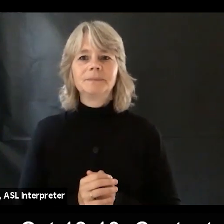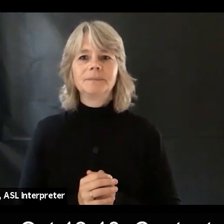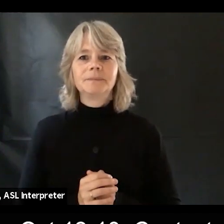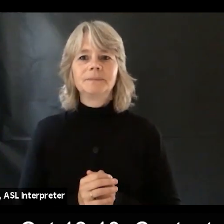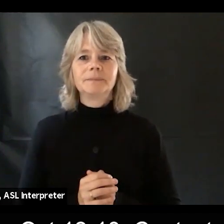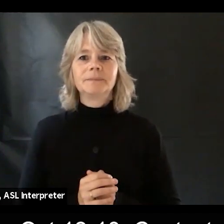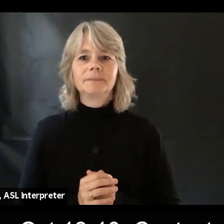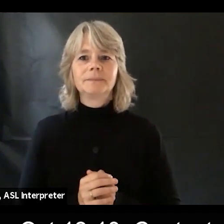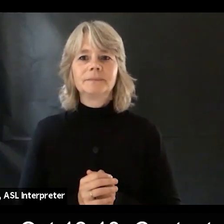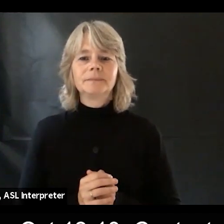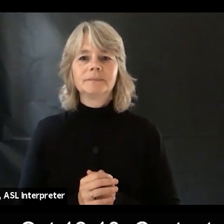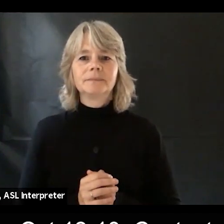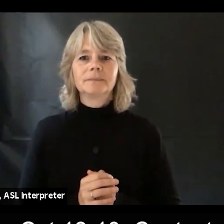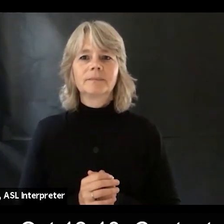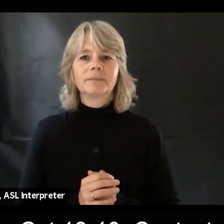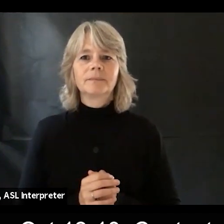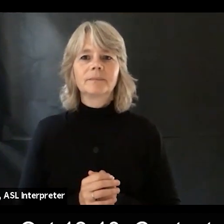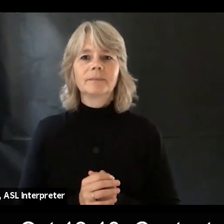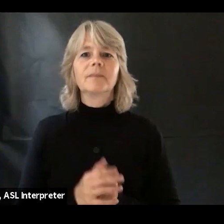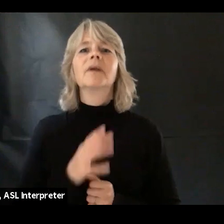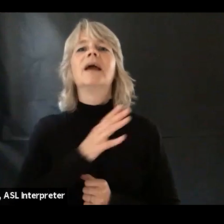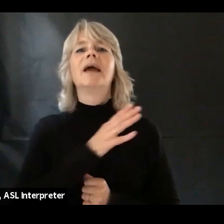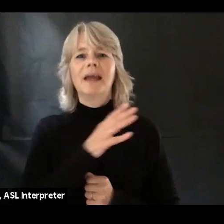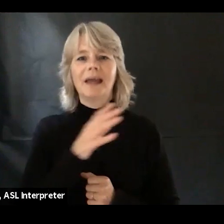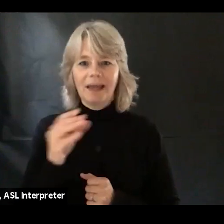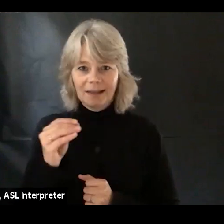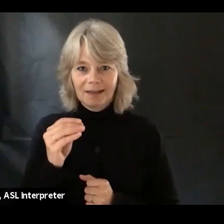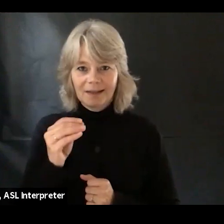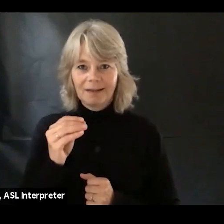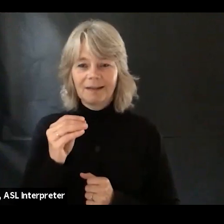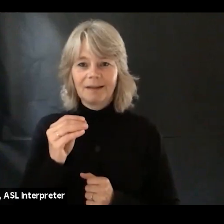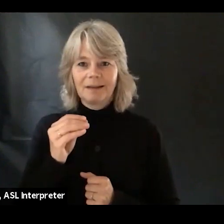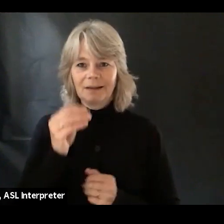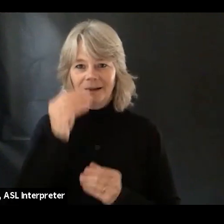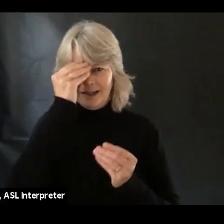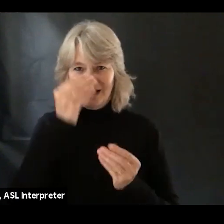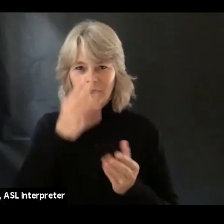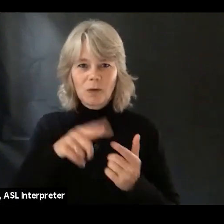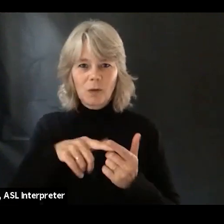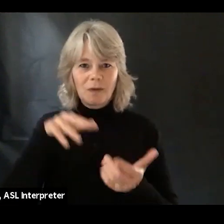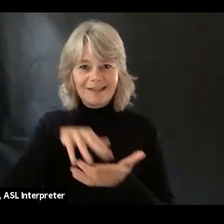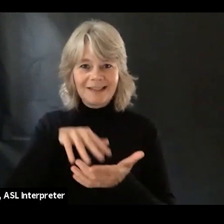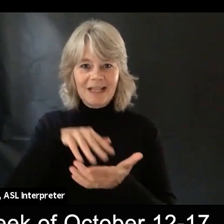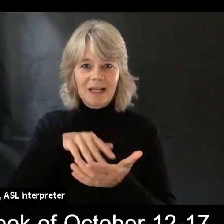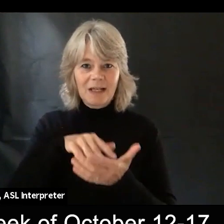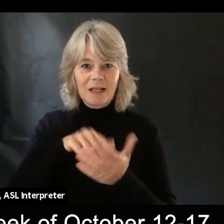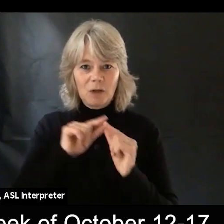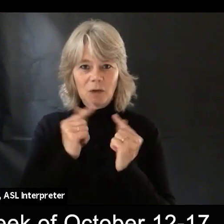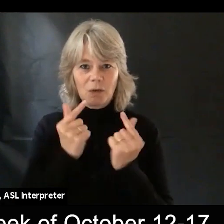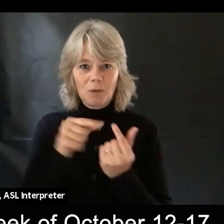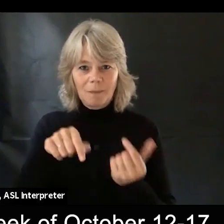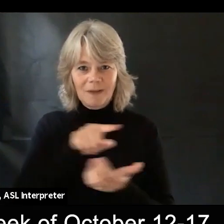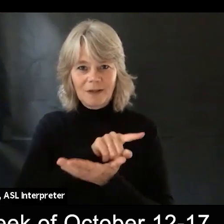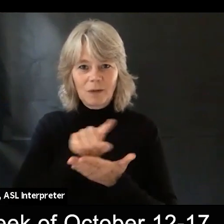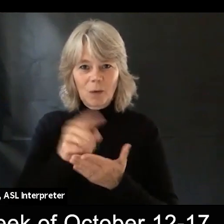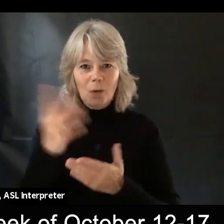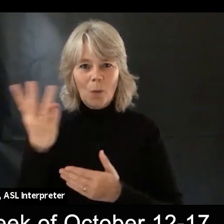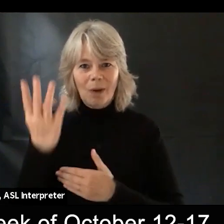And also to make sure everyone knows, we won't have any of our study groups this week. So normally on Wednesday mornings, we have Bible